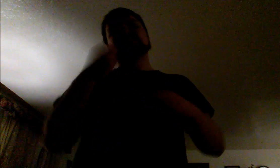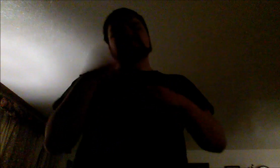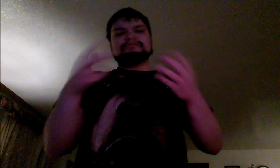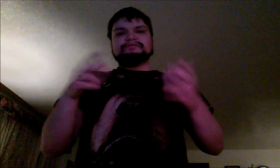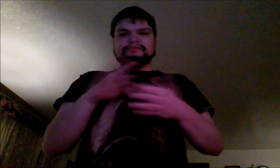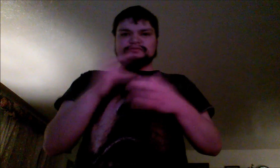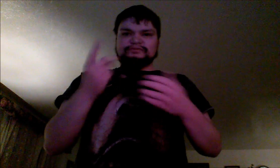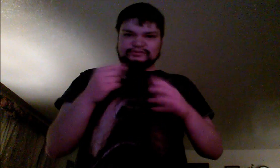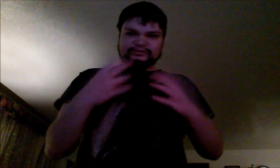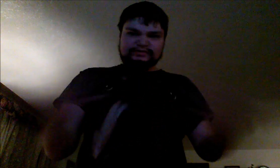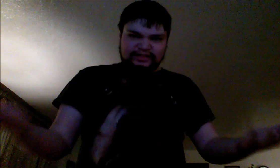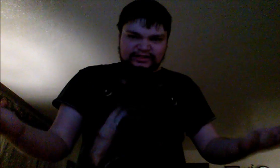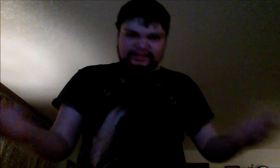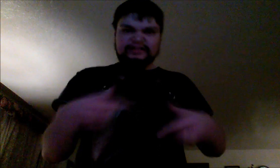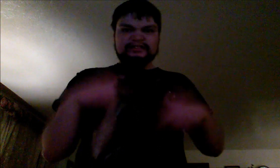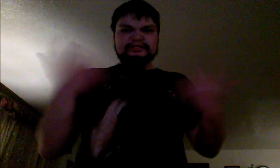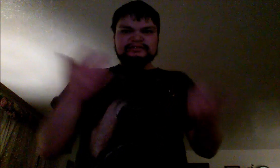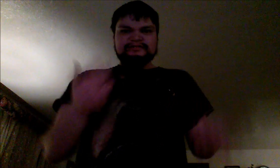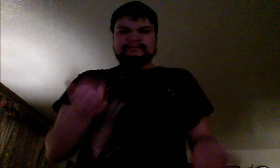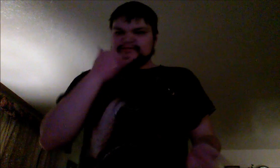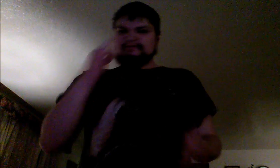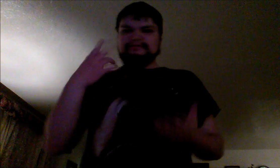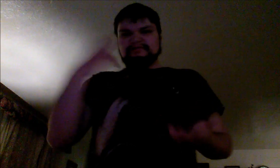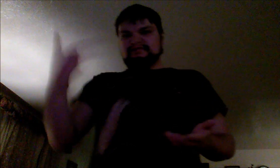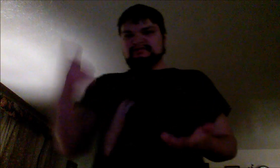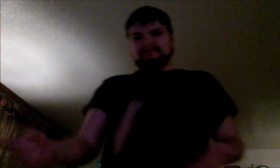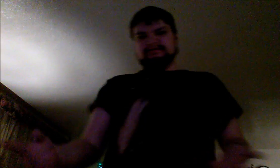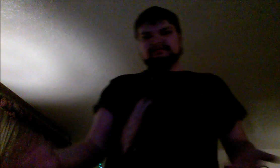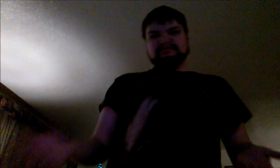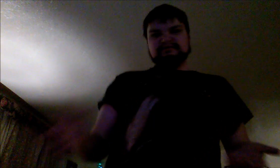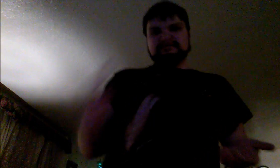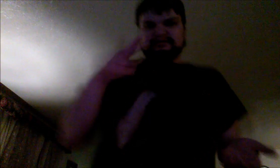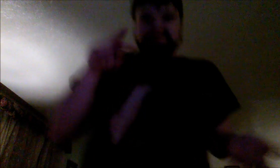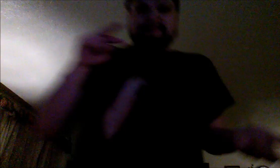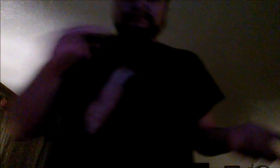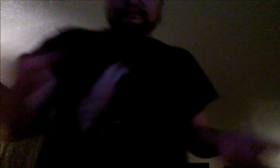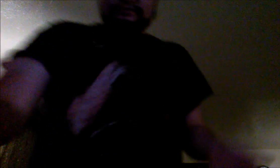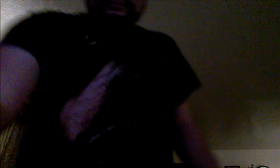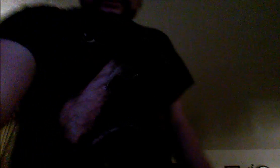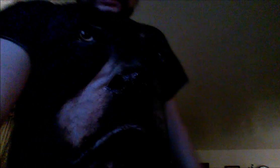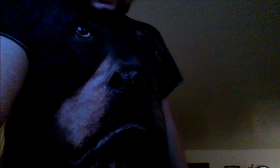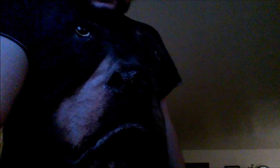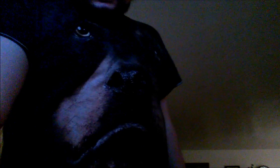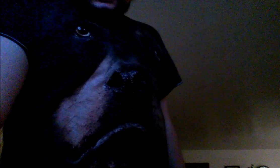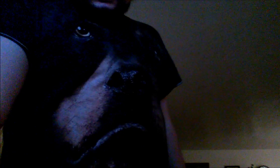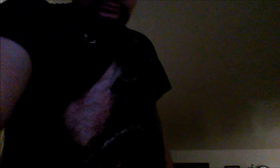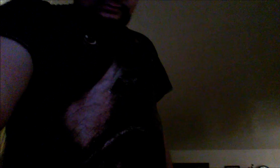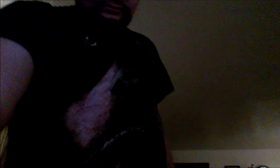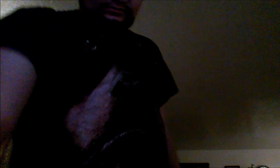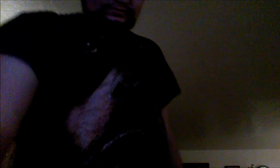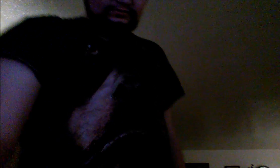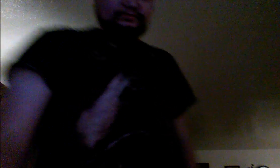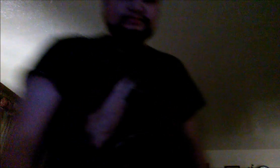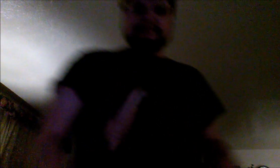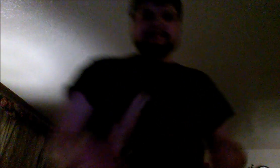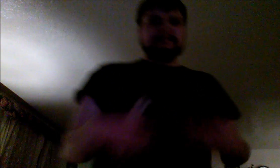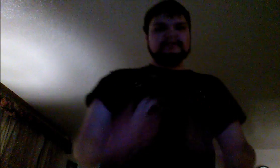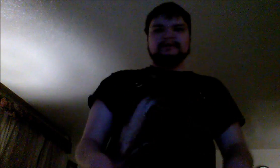Next Tuesday. In our little suburb, adultery was as American as apple pie. But did an affair want to protect it for beating fruit